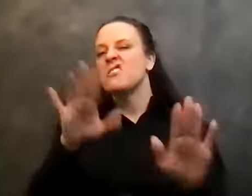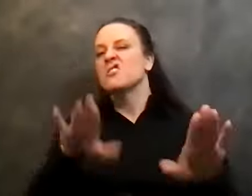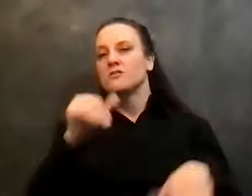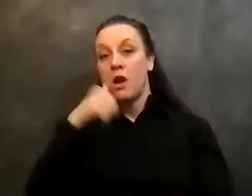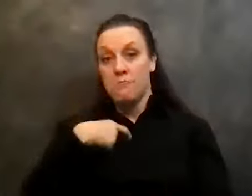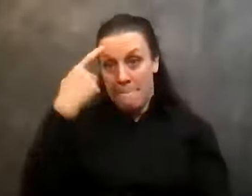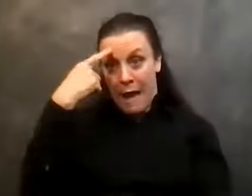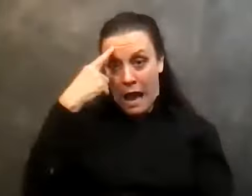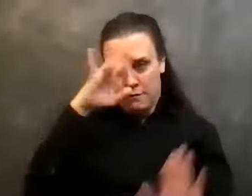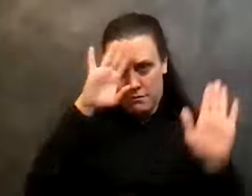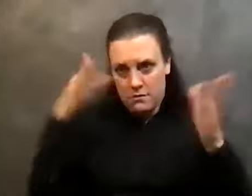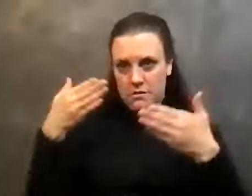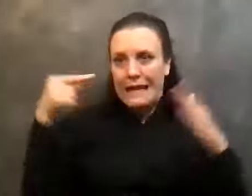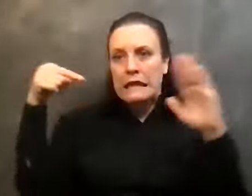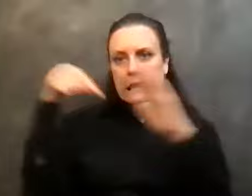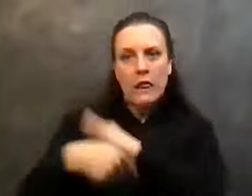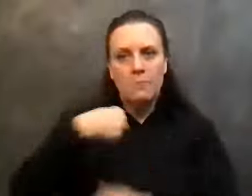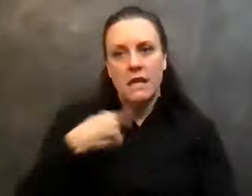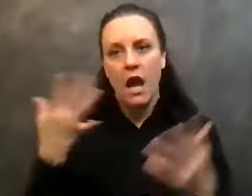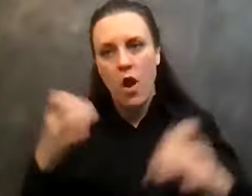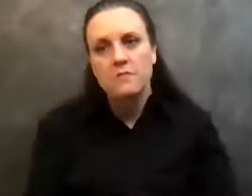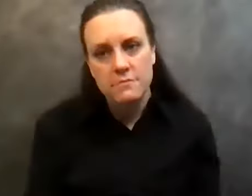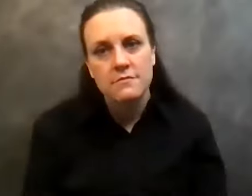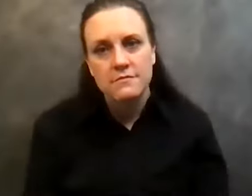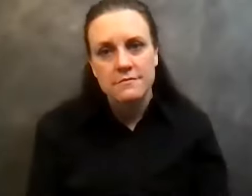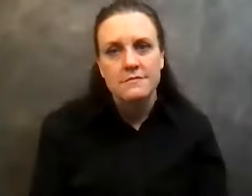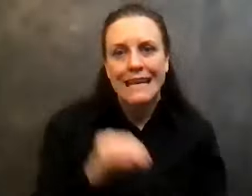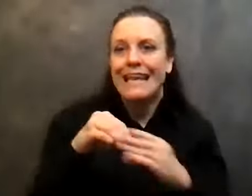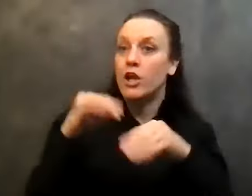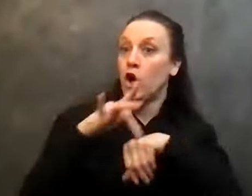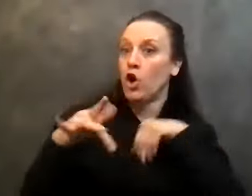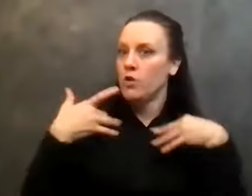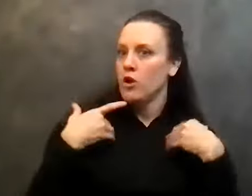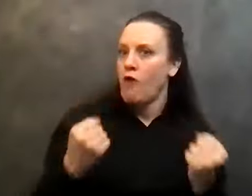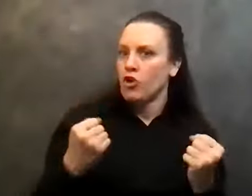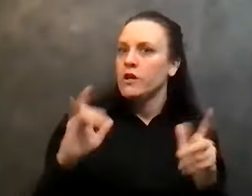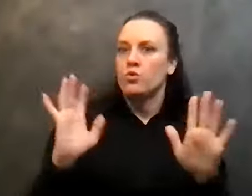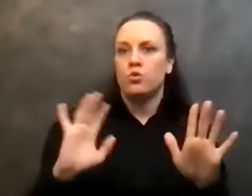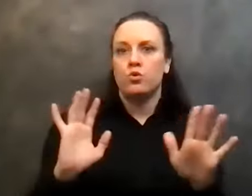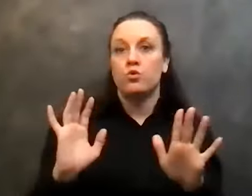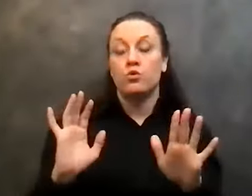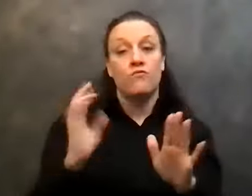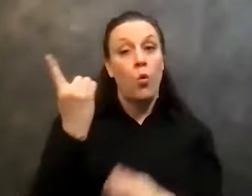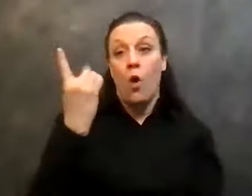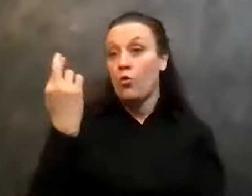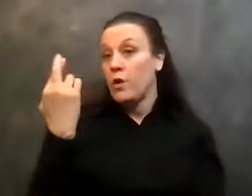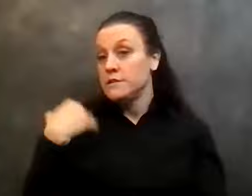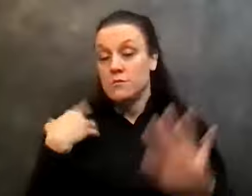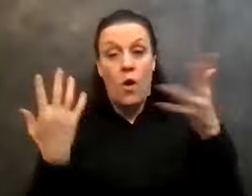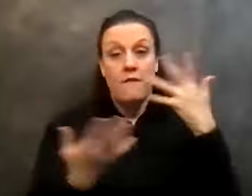wants to kill me in early recovery. And, and for one reason or another, it was my, my